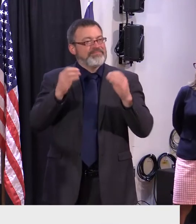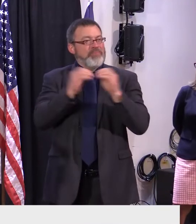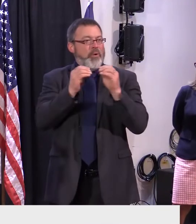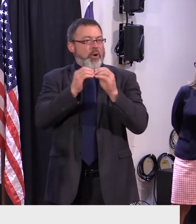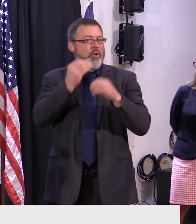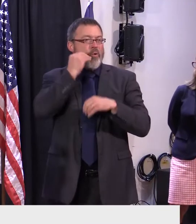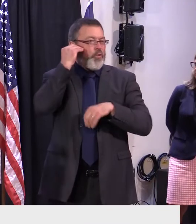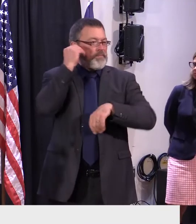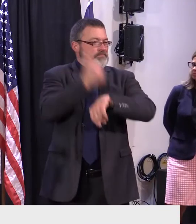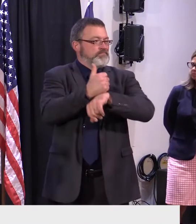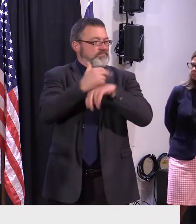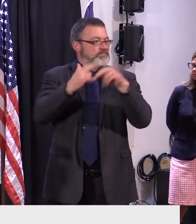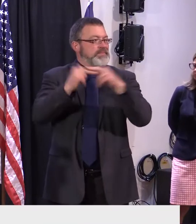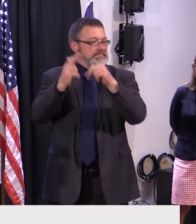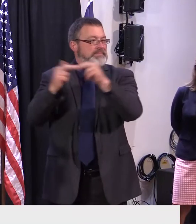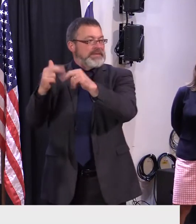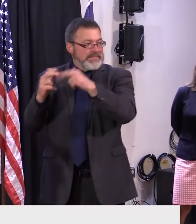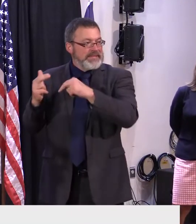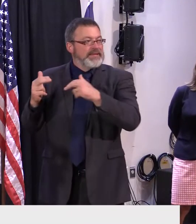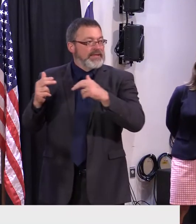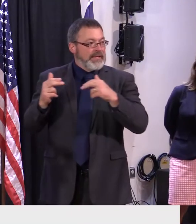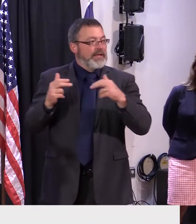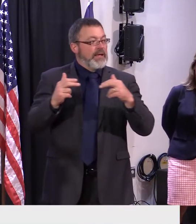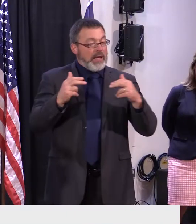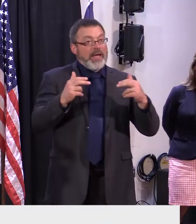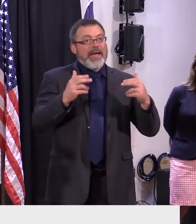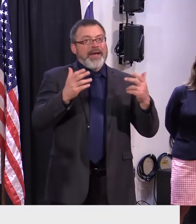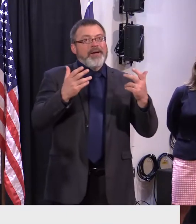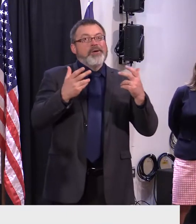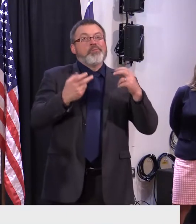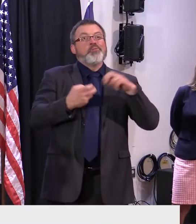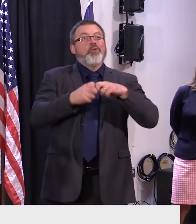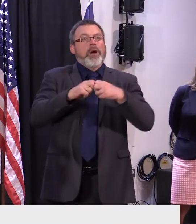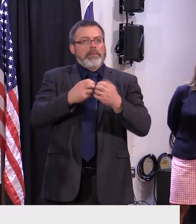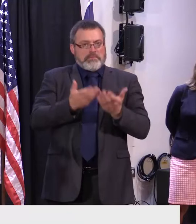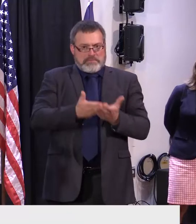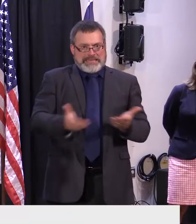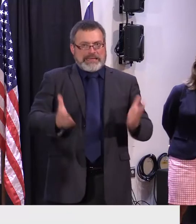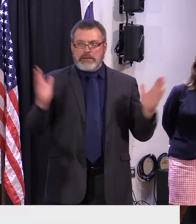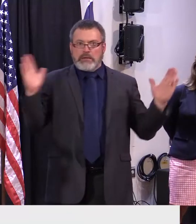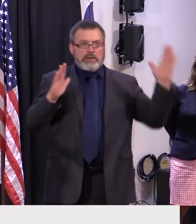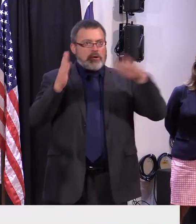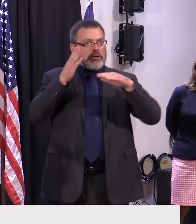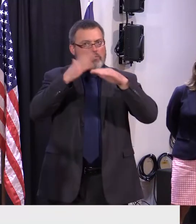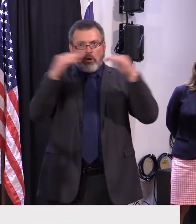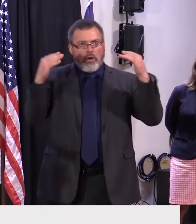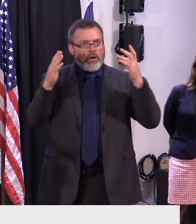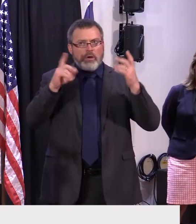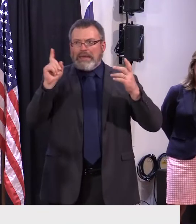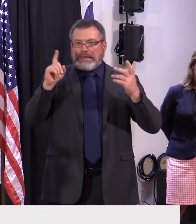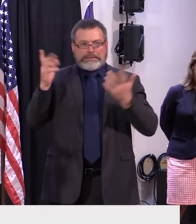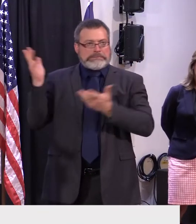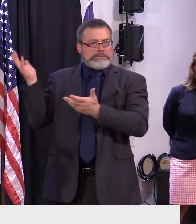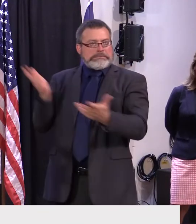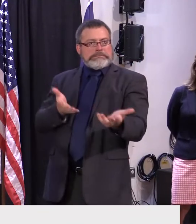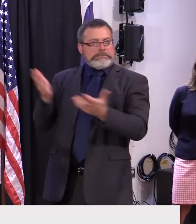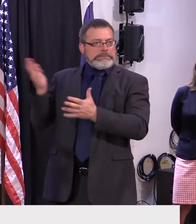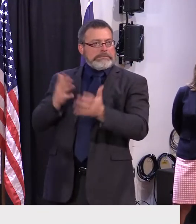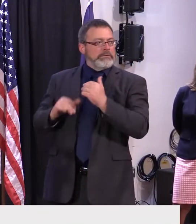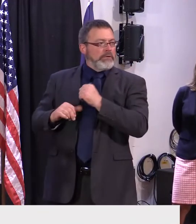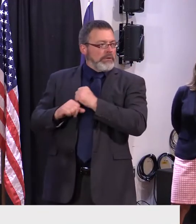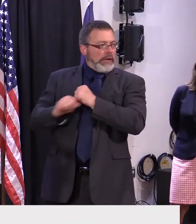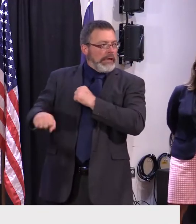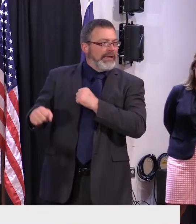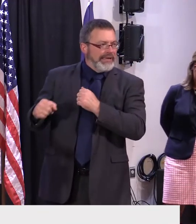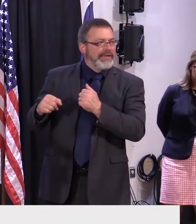costs wouldn't be rising as fast. And that work is underway. Those funds aren't running out. We have a few more years to spend that